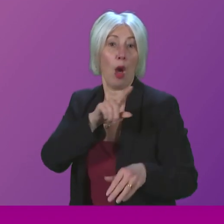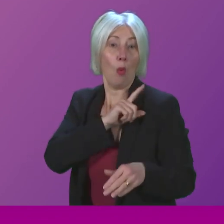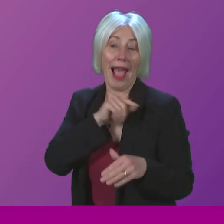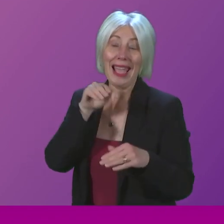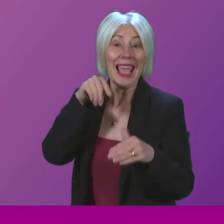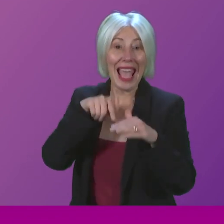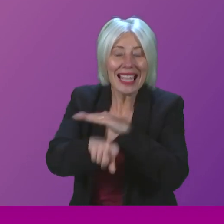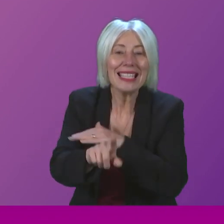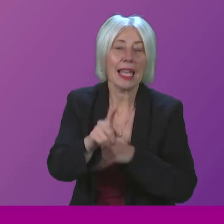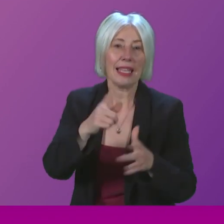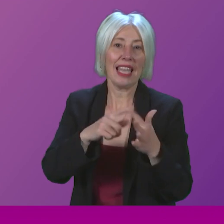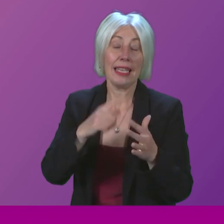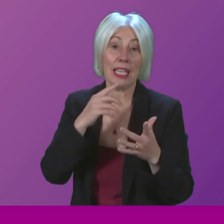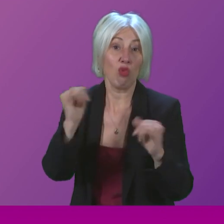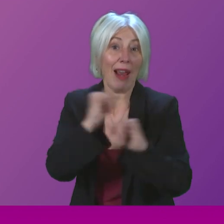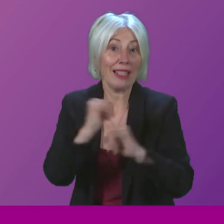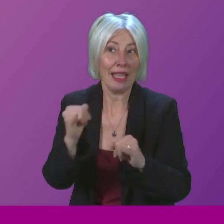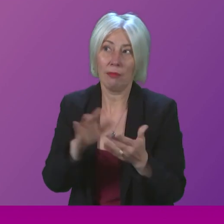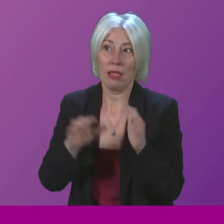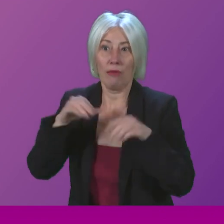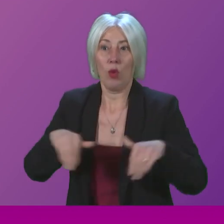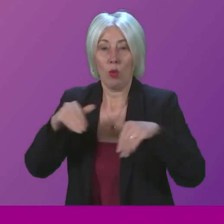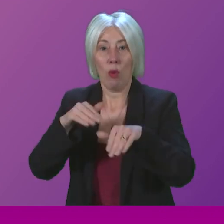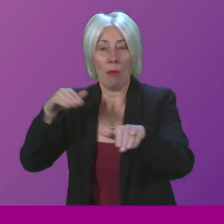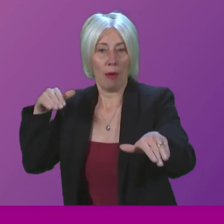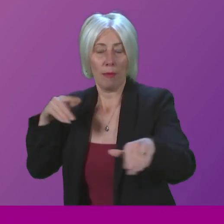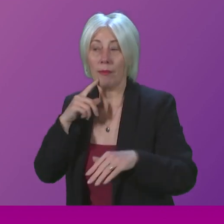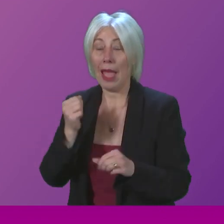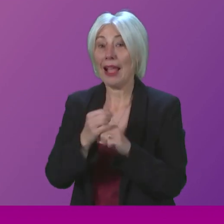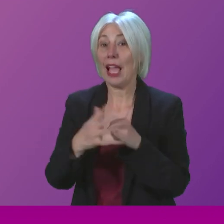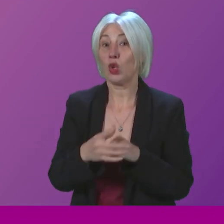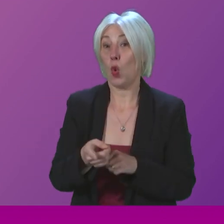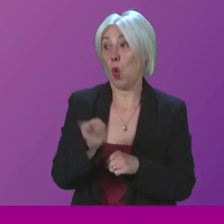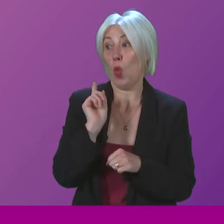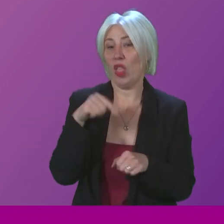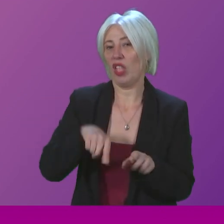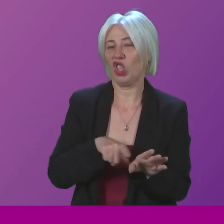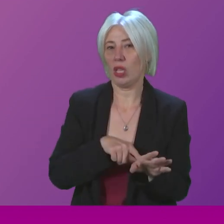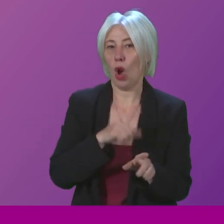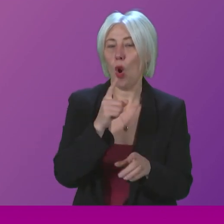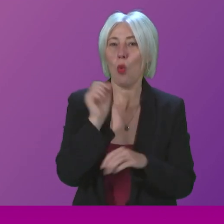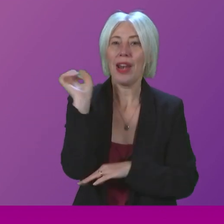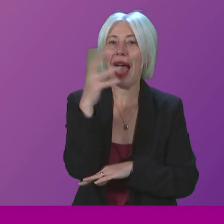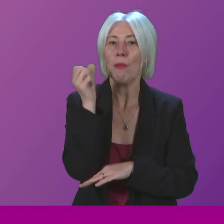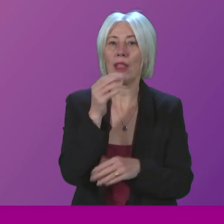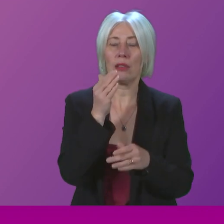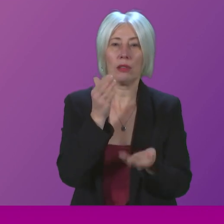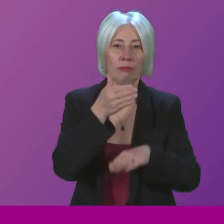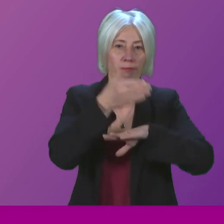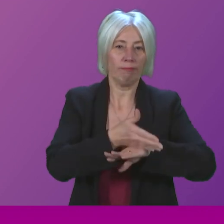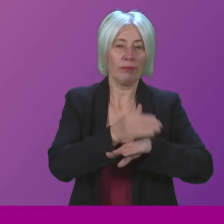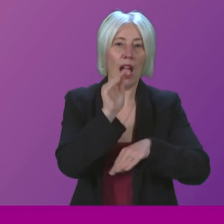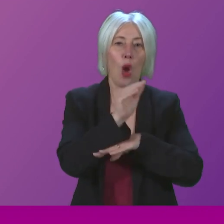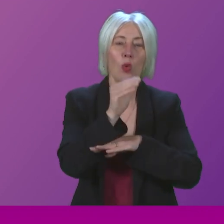A&E. In Glasgow earlier this year, one ambulance was stuck outside the hospital for more than